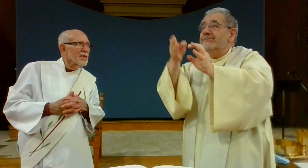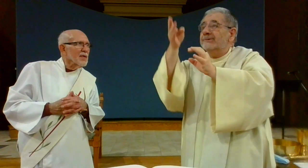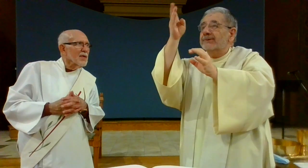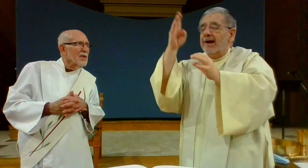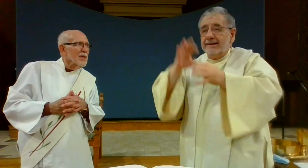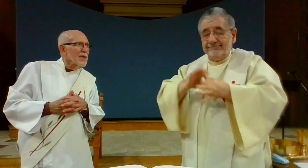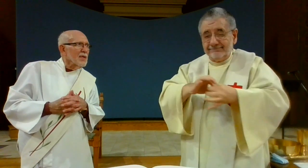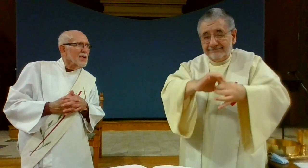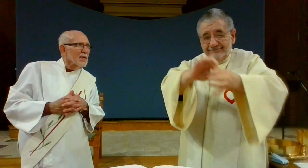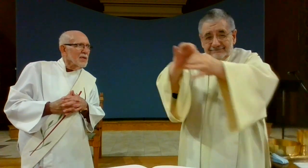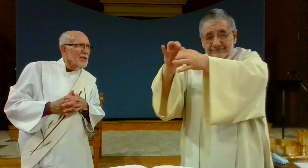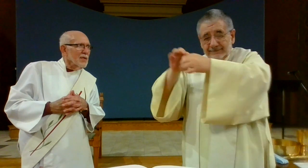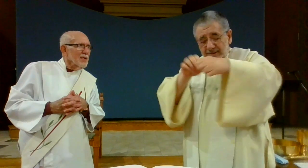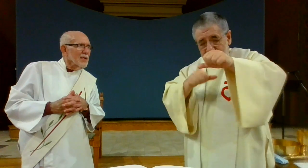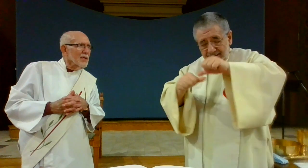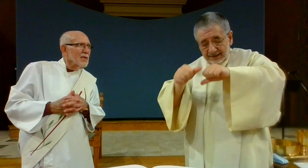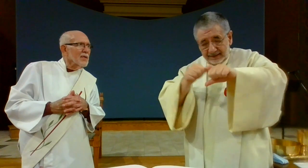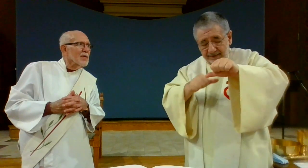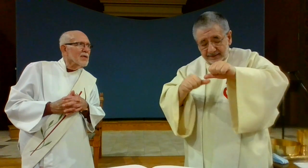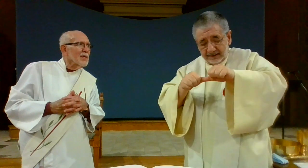to be united to god and united to one another